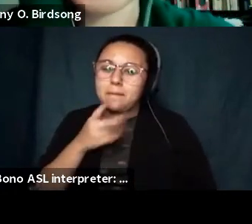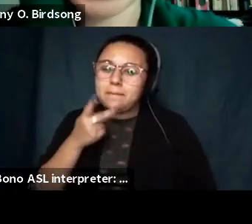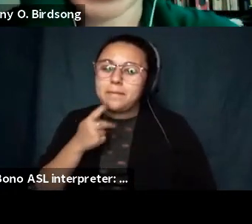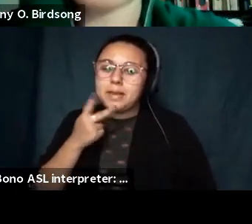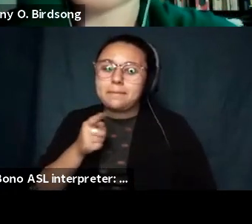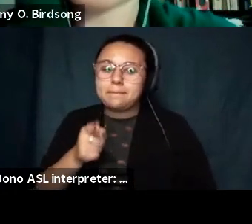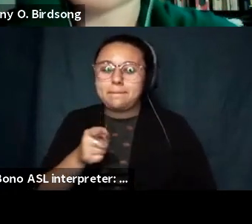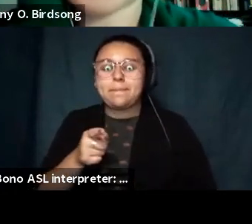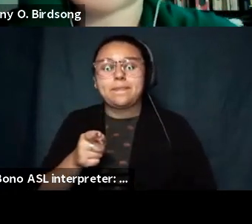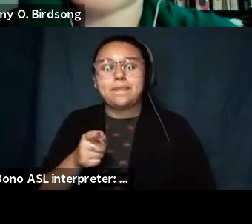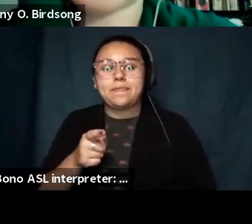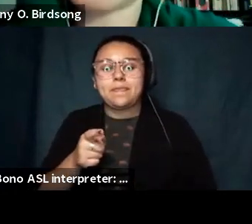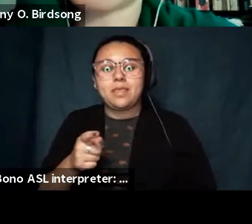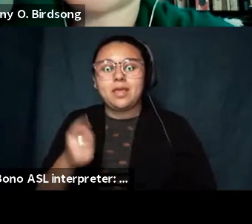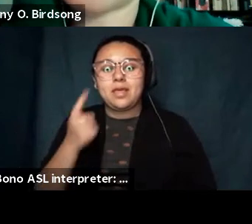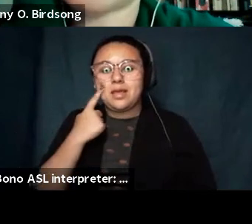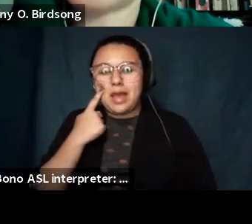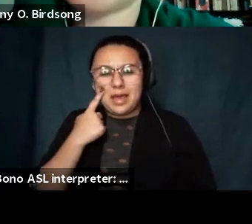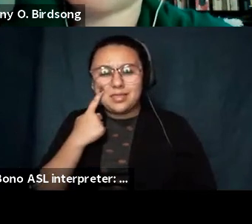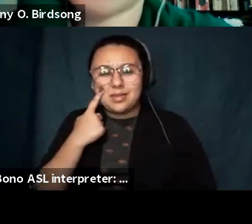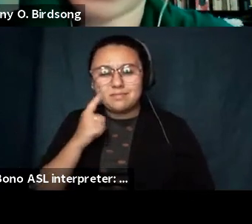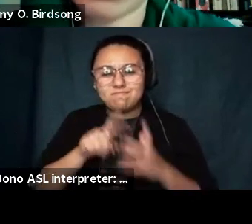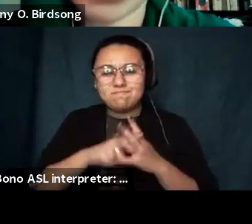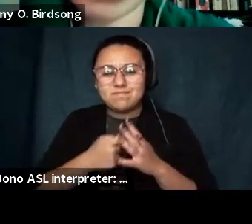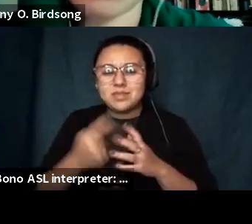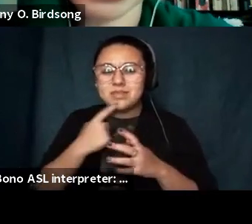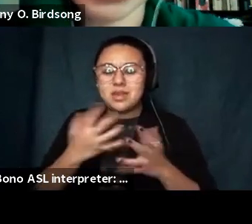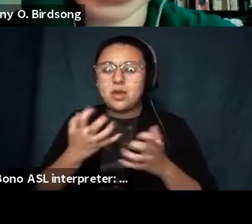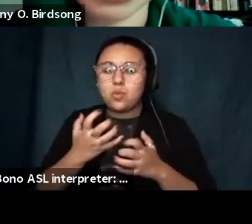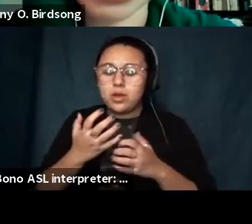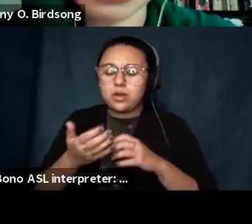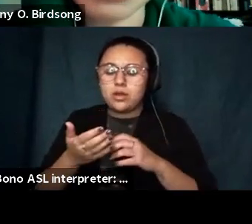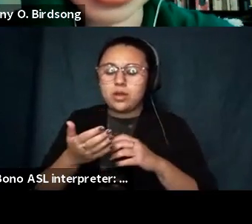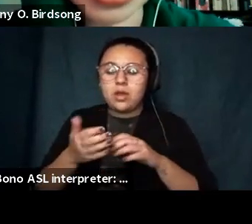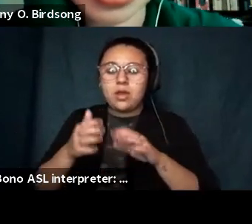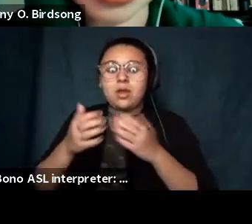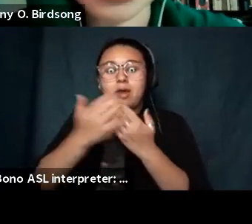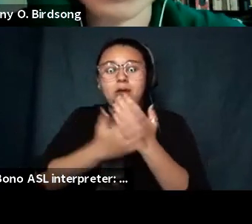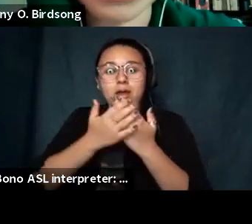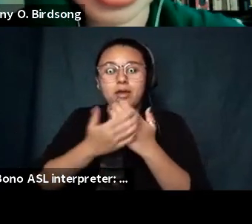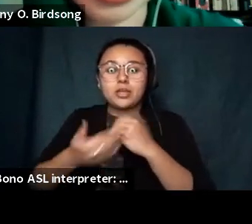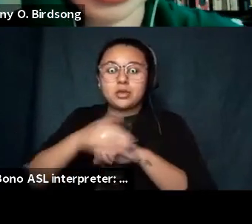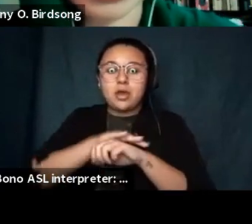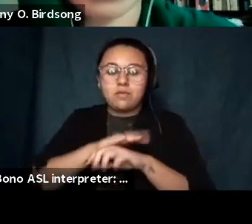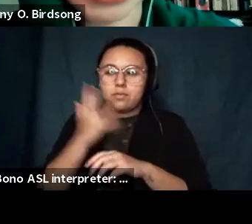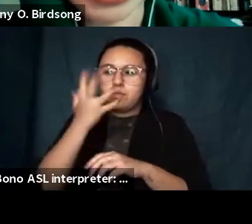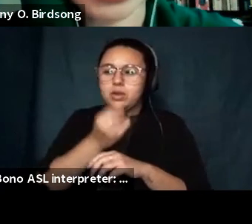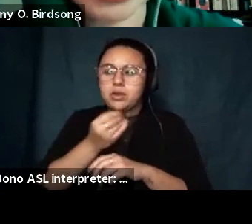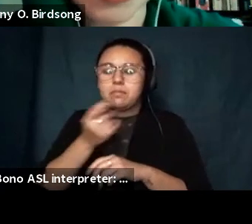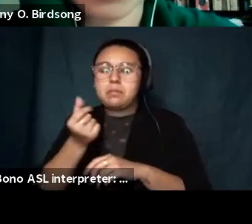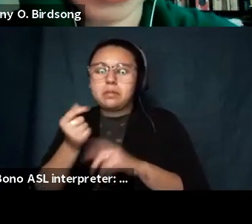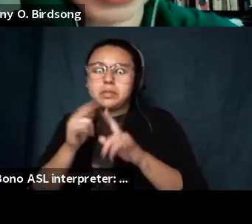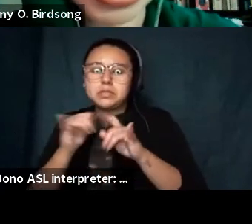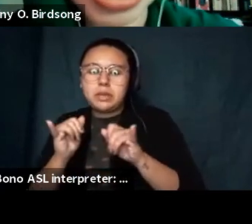i think i i originally said i wanted a cover that was pretty but also a little creepy um and i think it sort of did